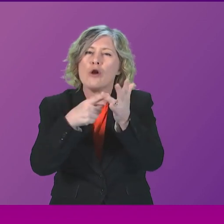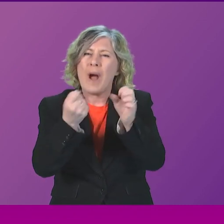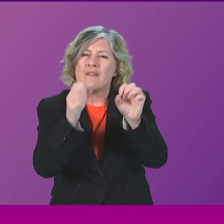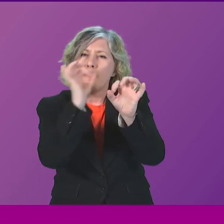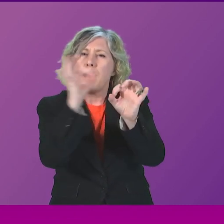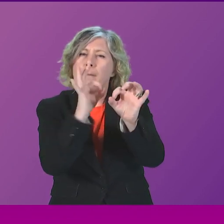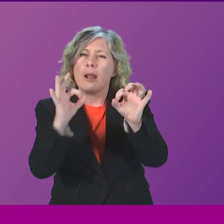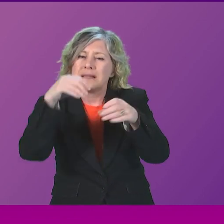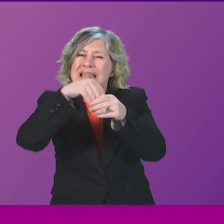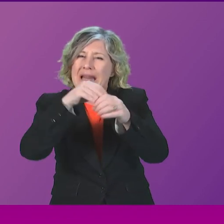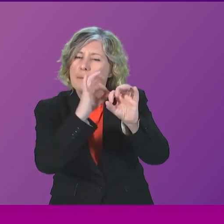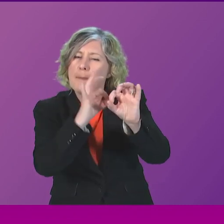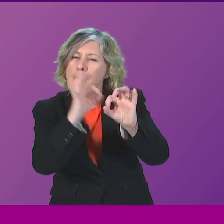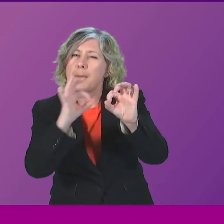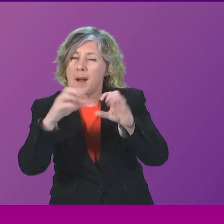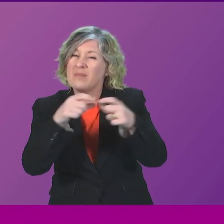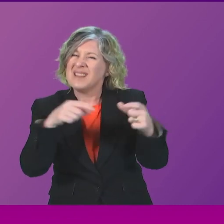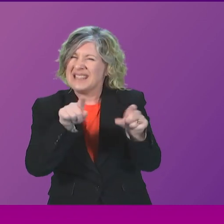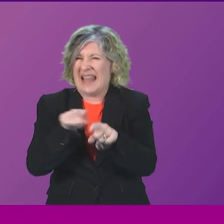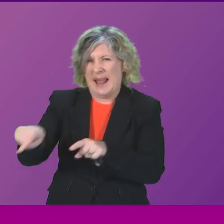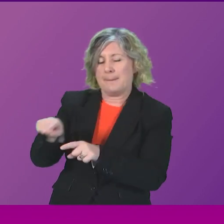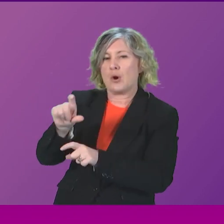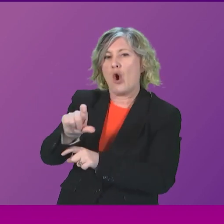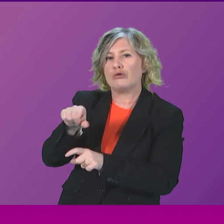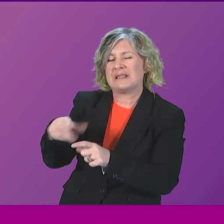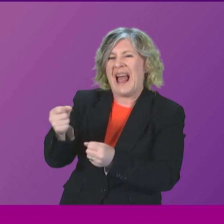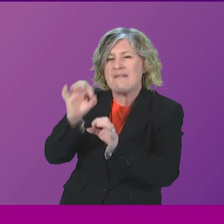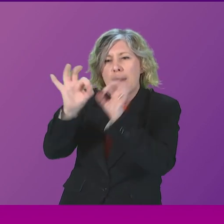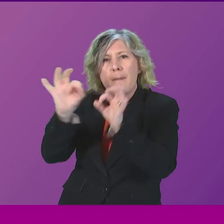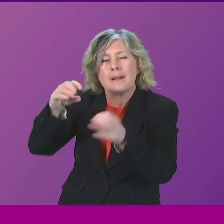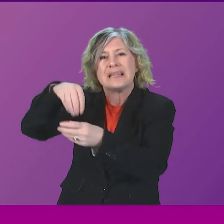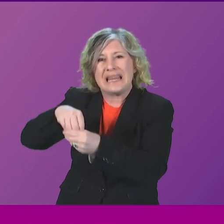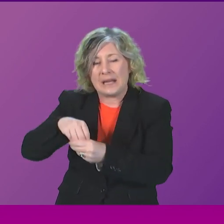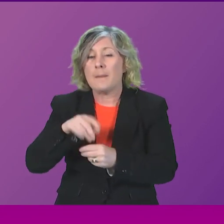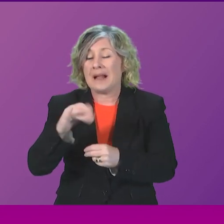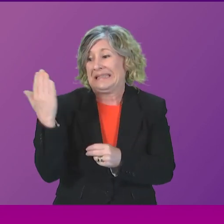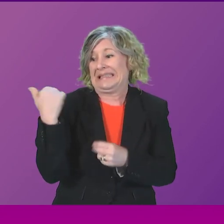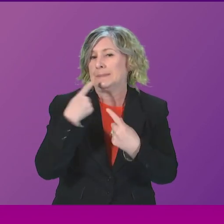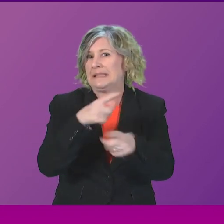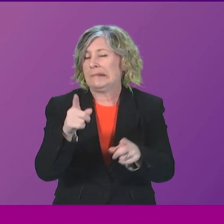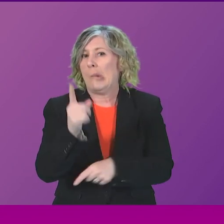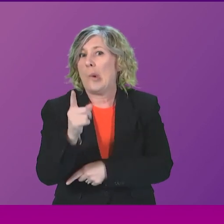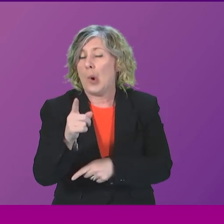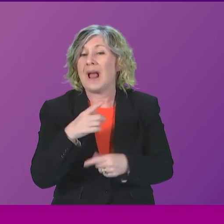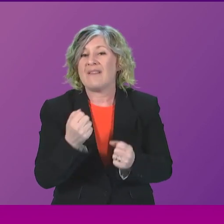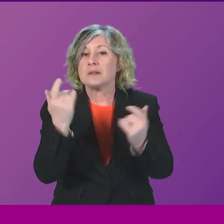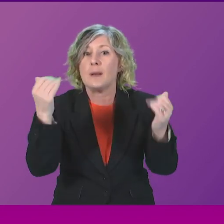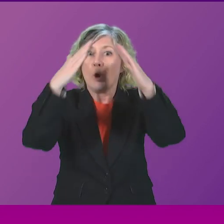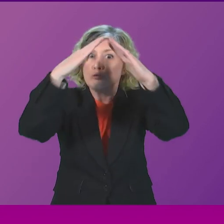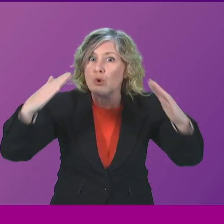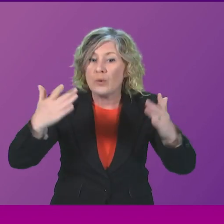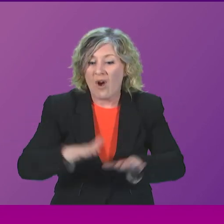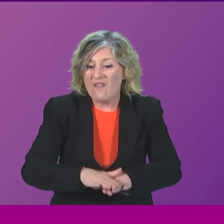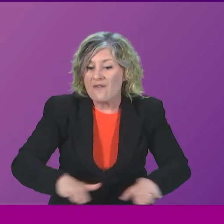Scotland issued a safety action notice. It warned that roofs, walls and flooring made of this material are,